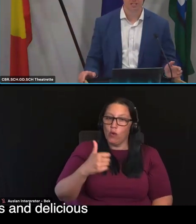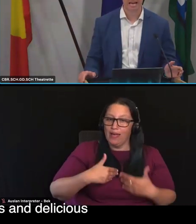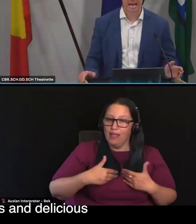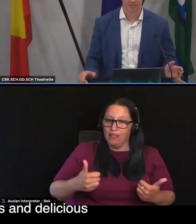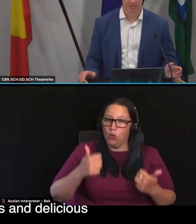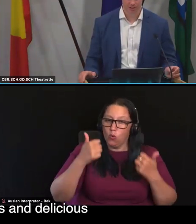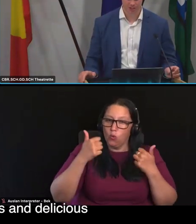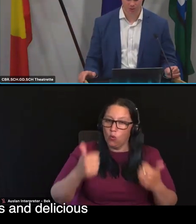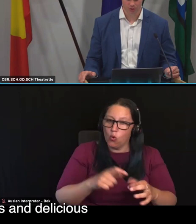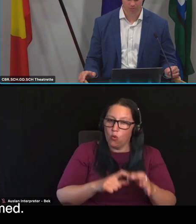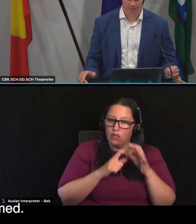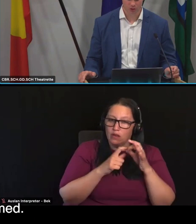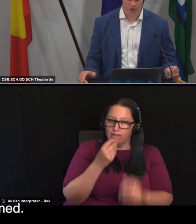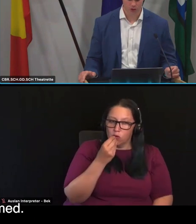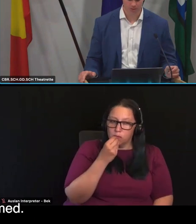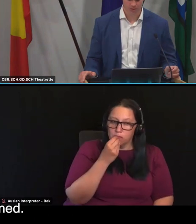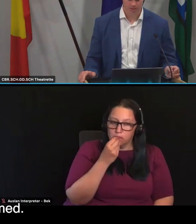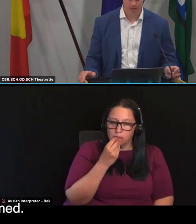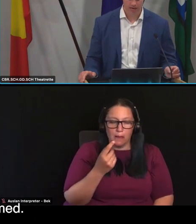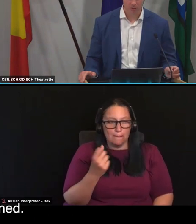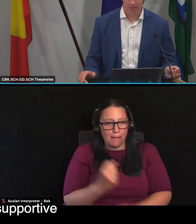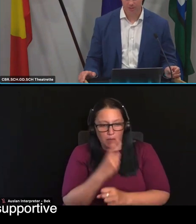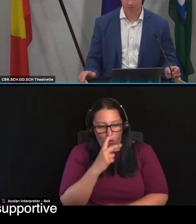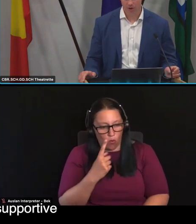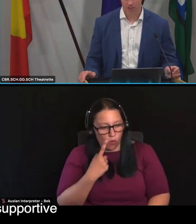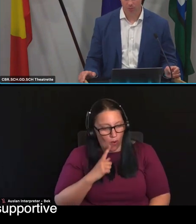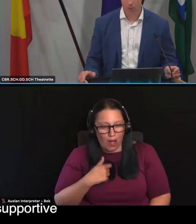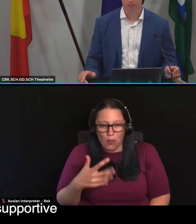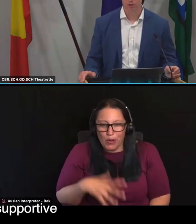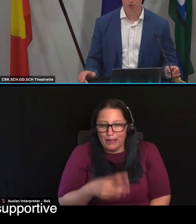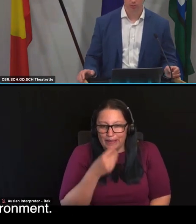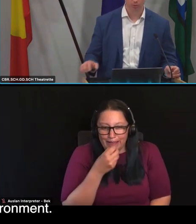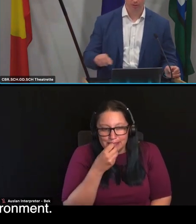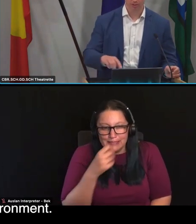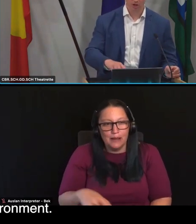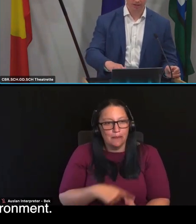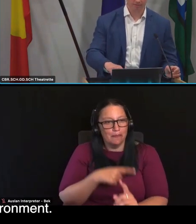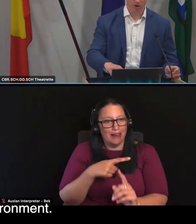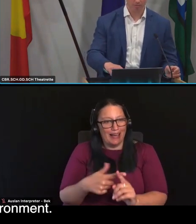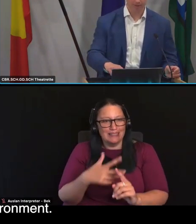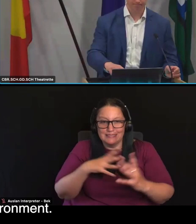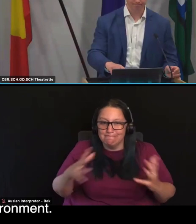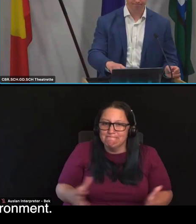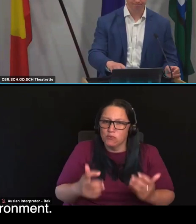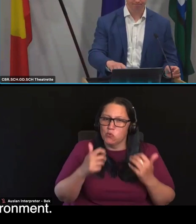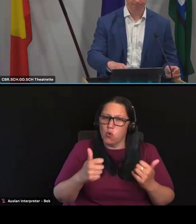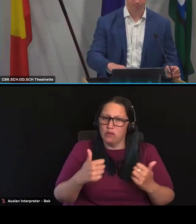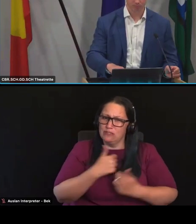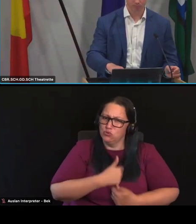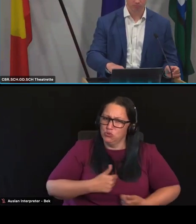nutritious and delicious in order to be consumed, and what needs to provide a supportive and enjoyable dining environment.